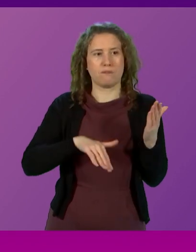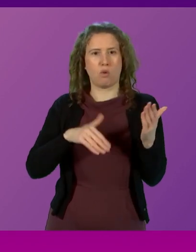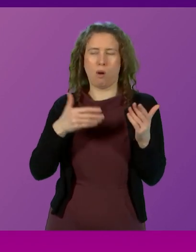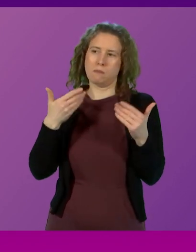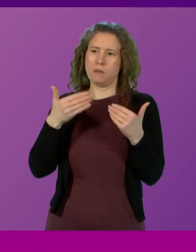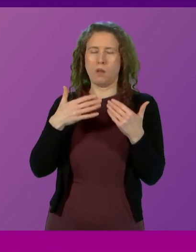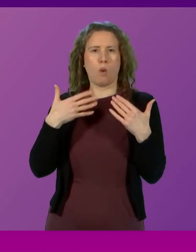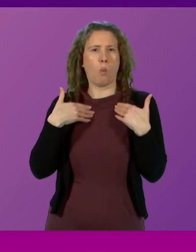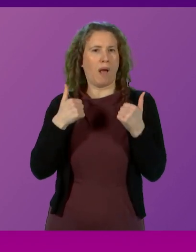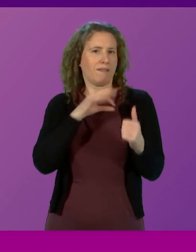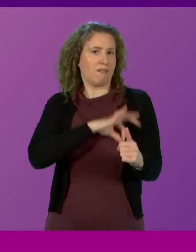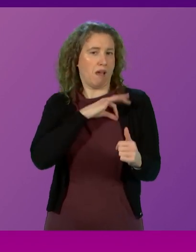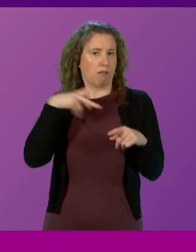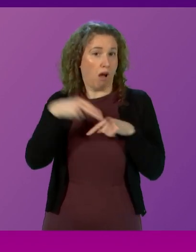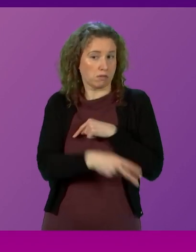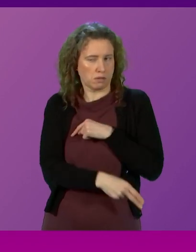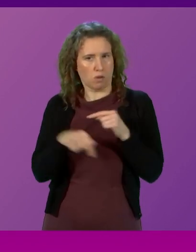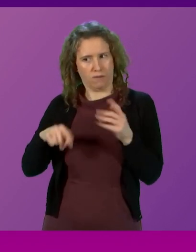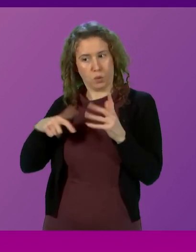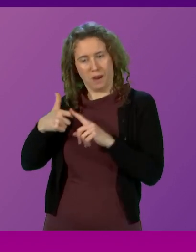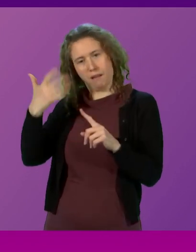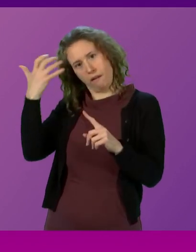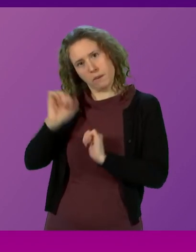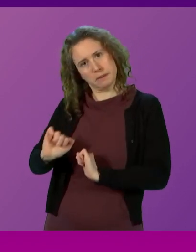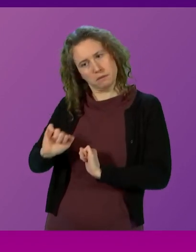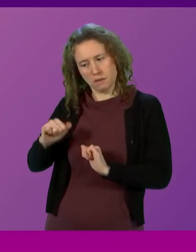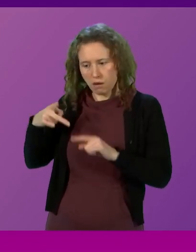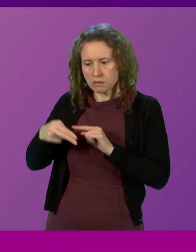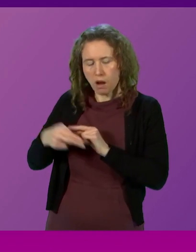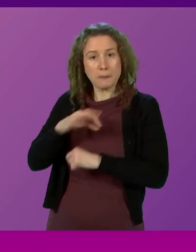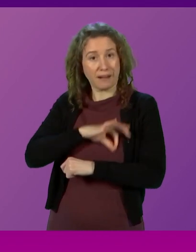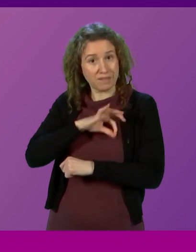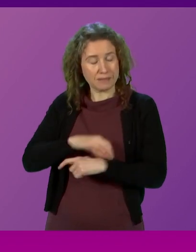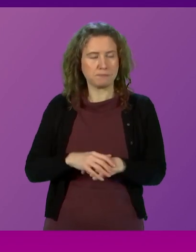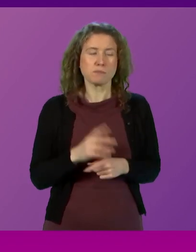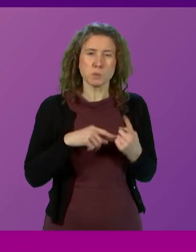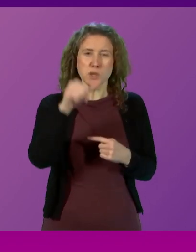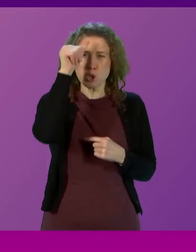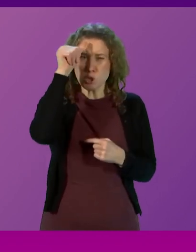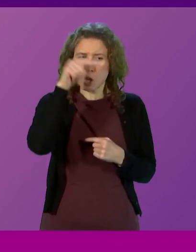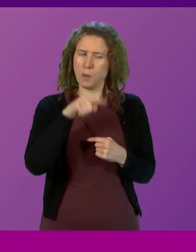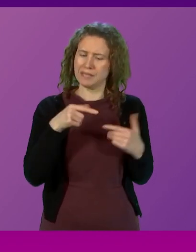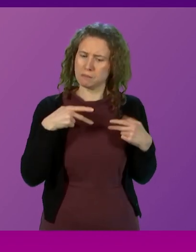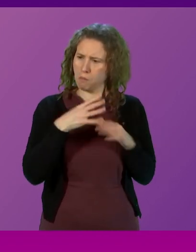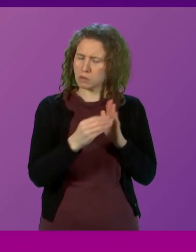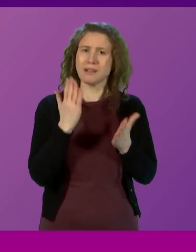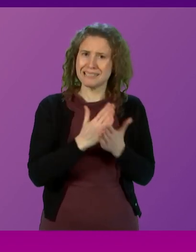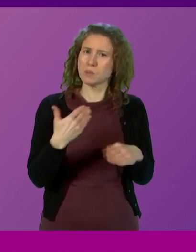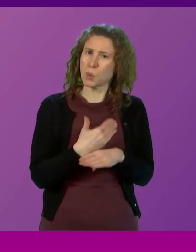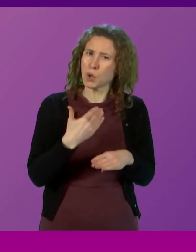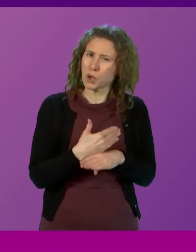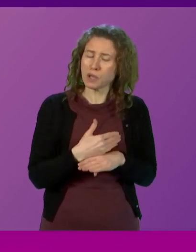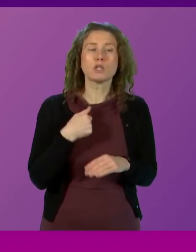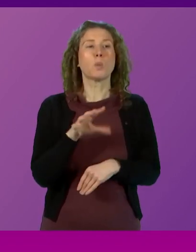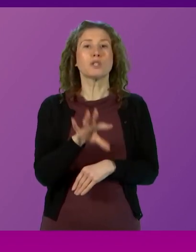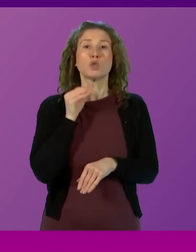cuts and austerity policies of the United Kingdom Government. Because we know this progressive model works. We